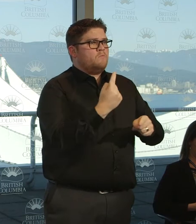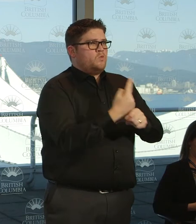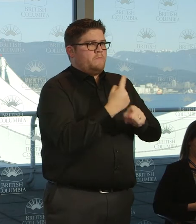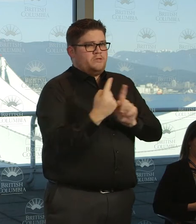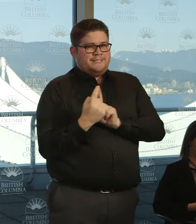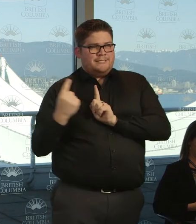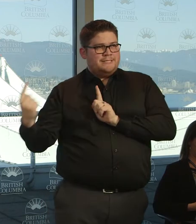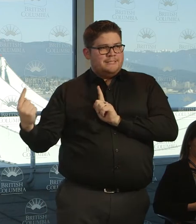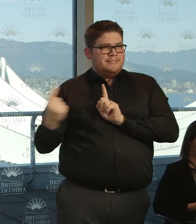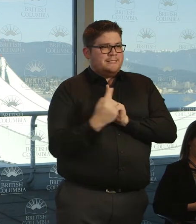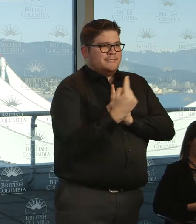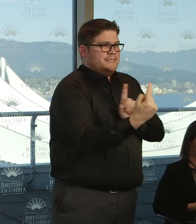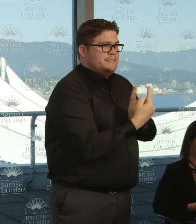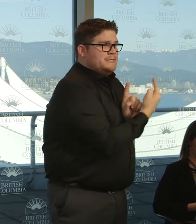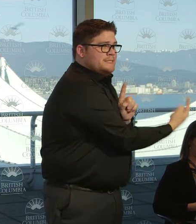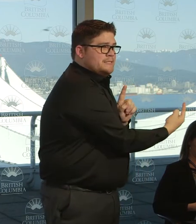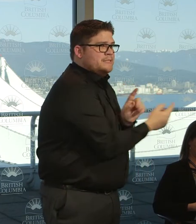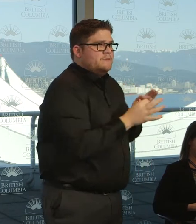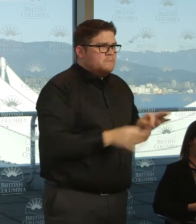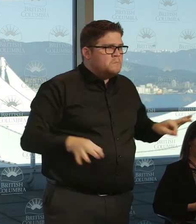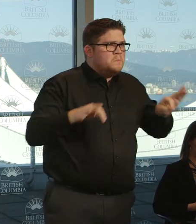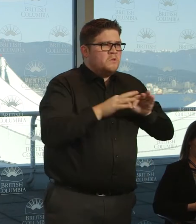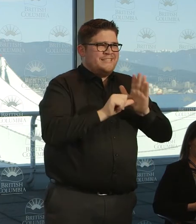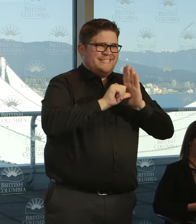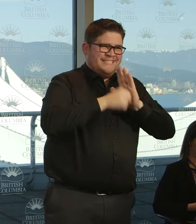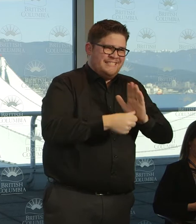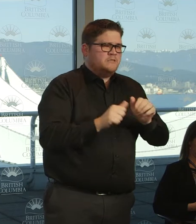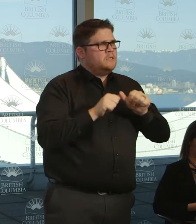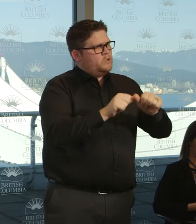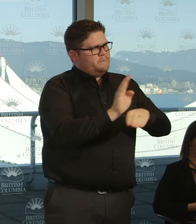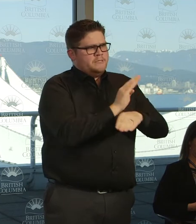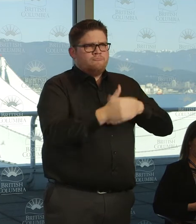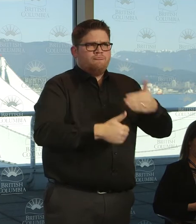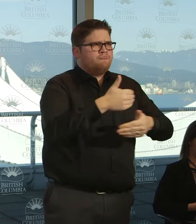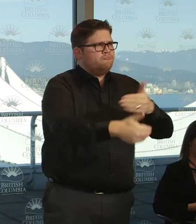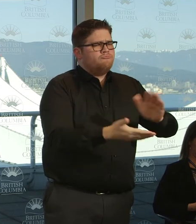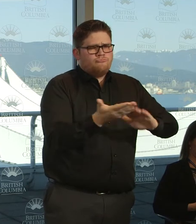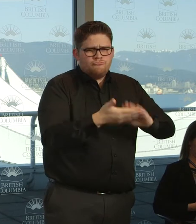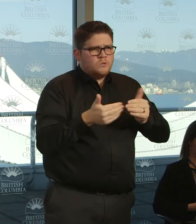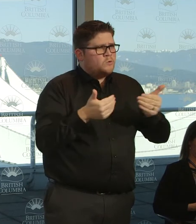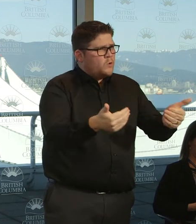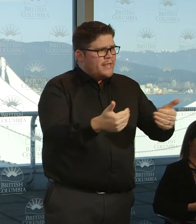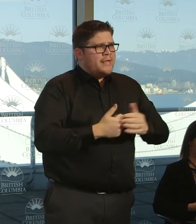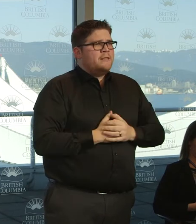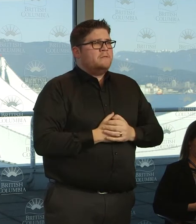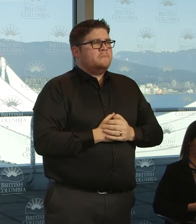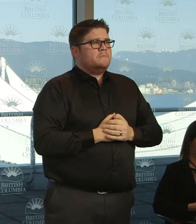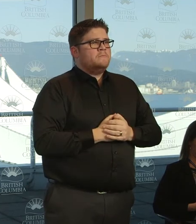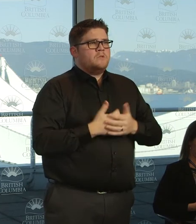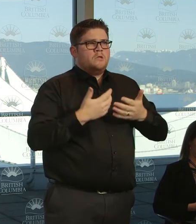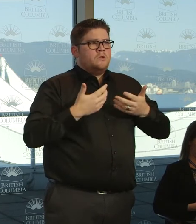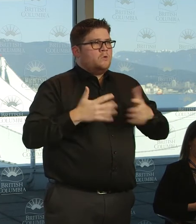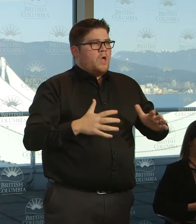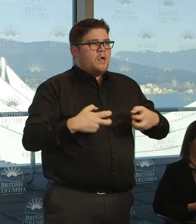so that essential businesses keep going. We don't lose the essential services that we need in our communities. Everything from the lights and